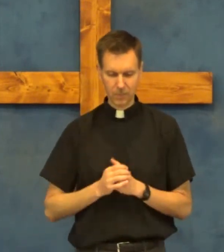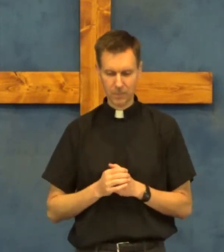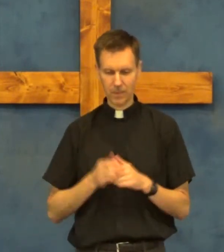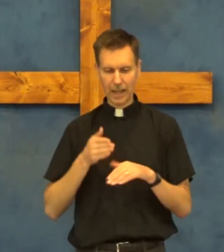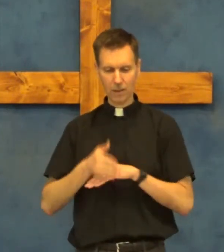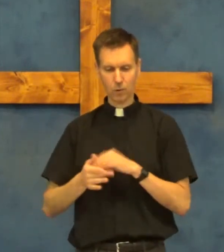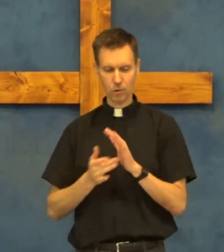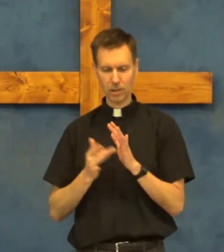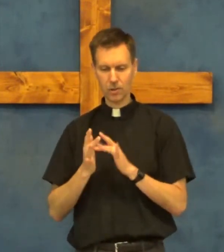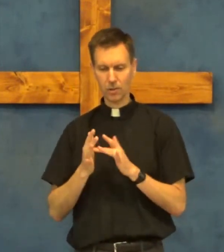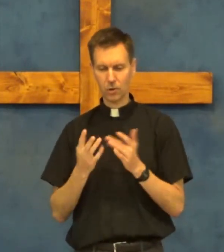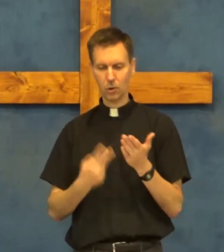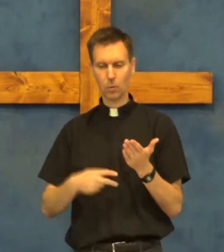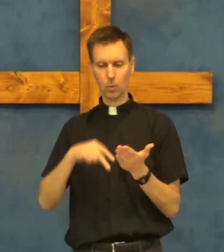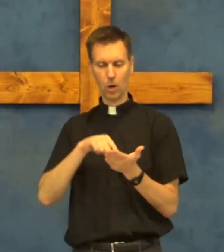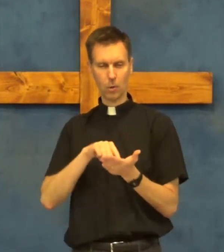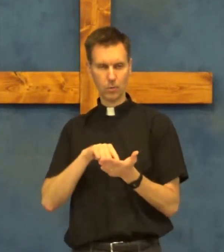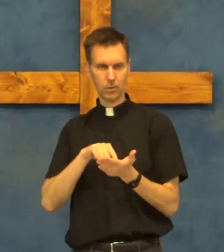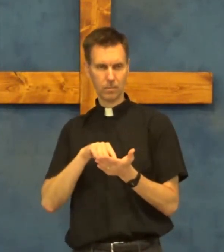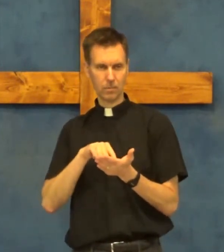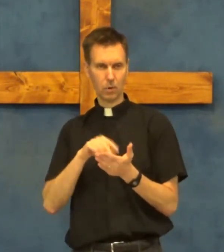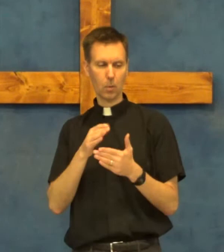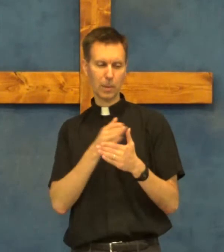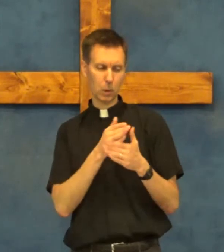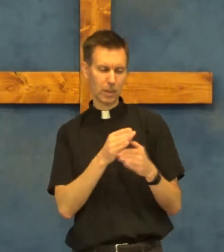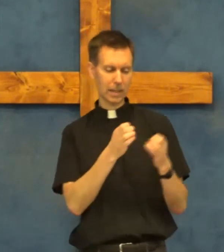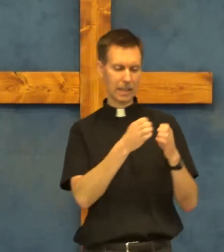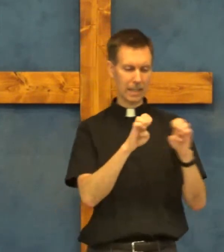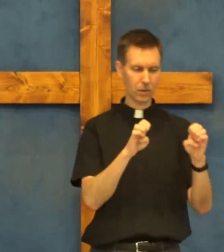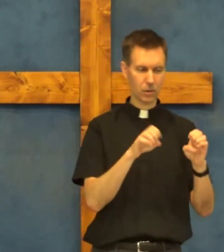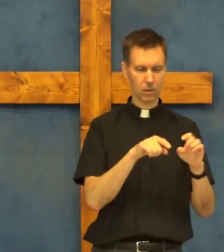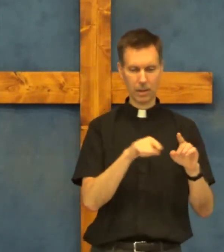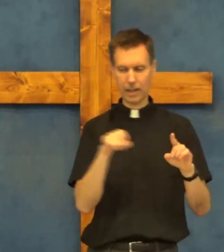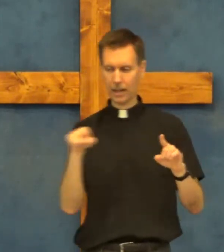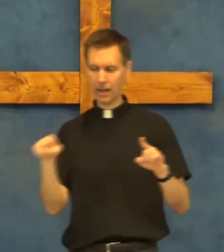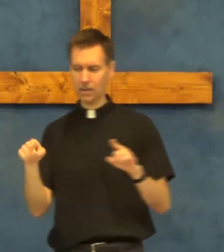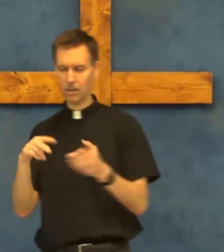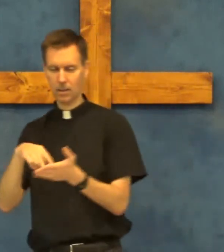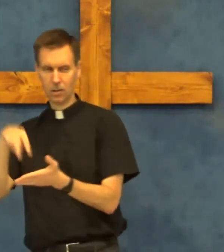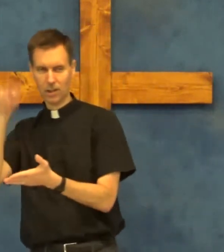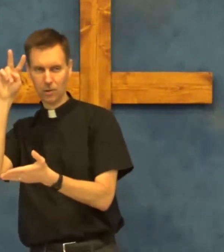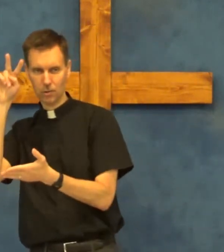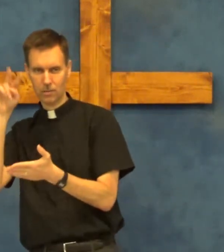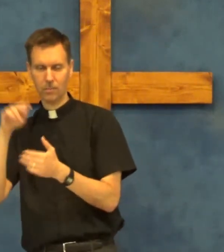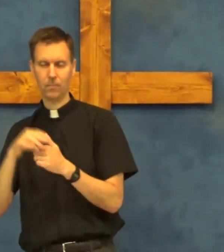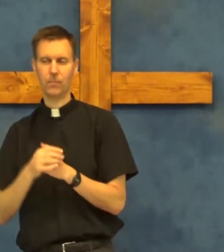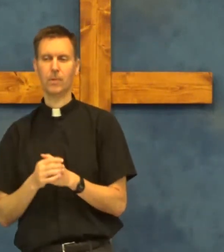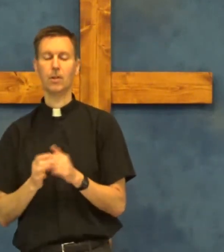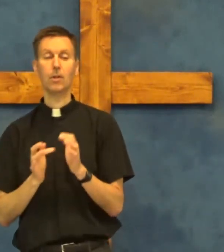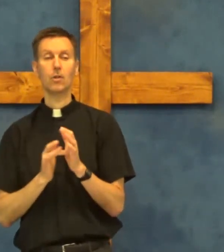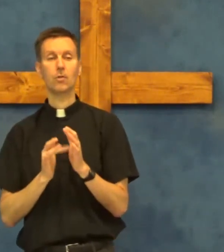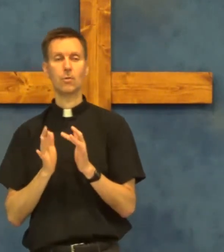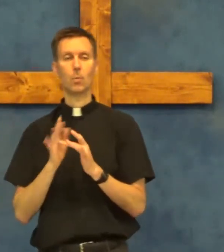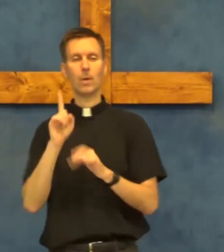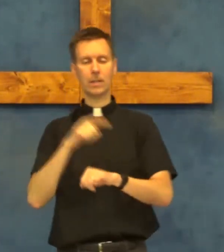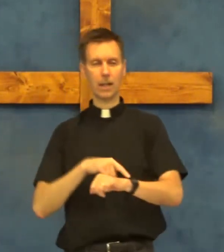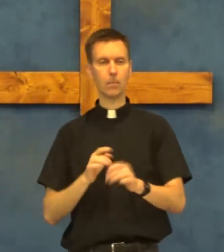after jesus rose so between easter and ascension one time